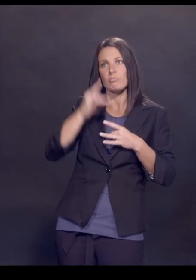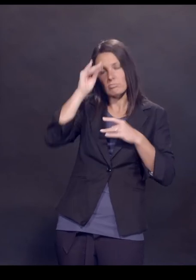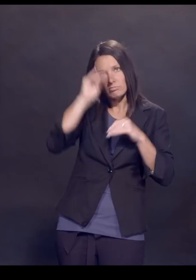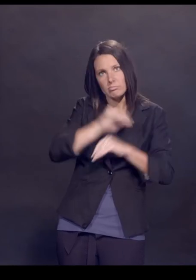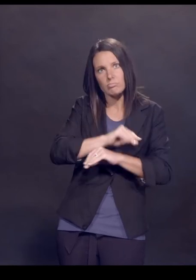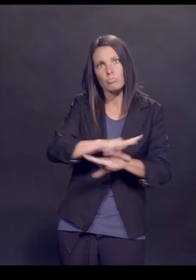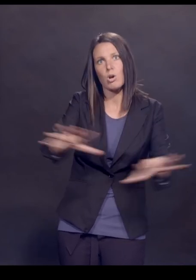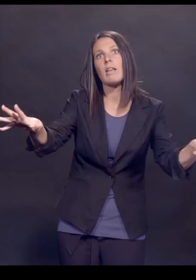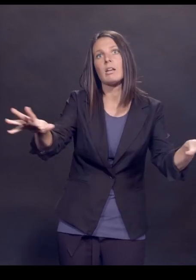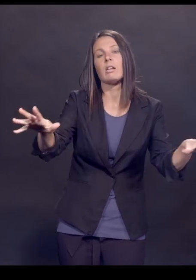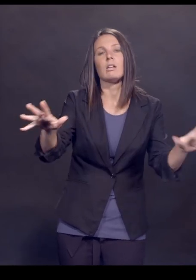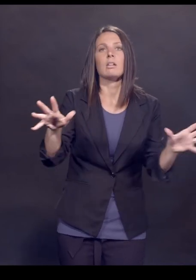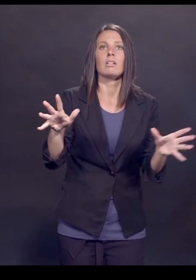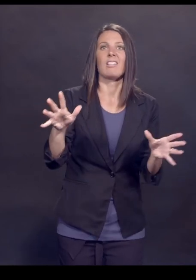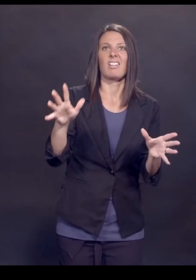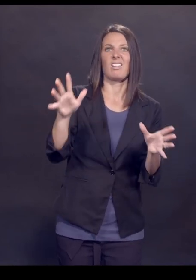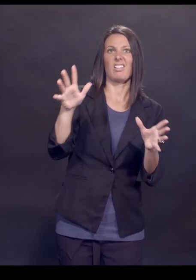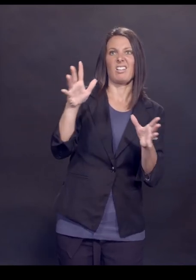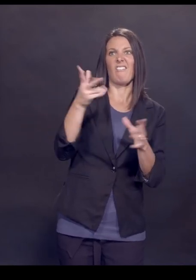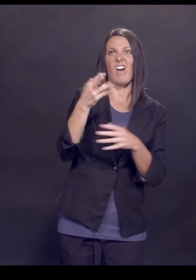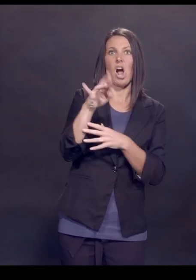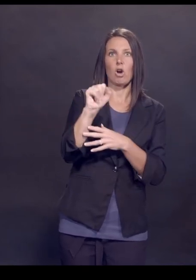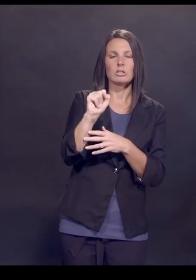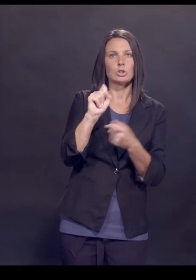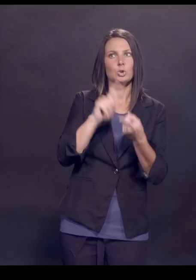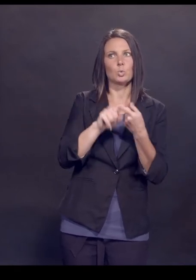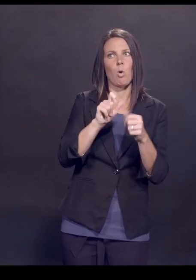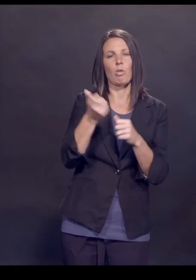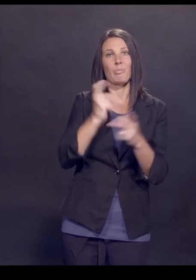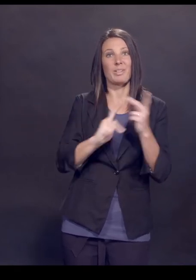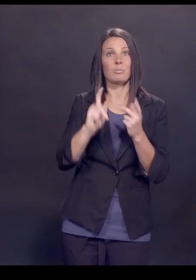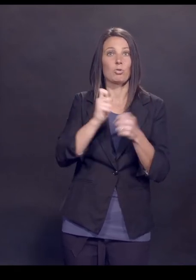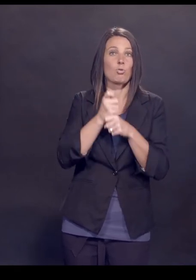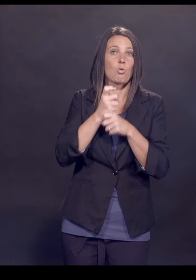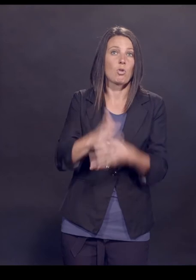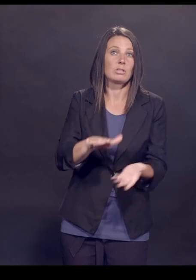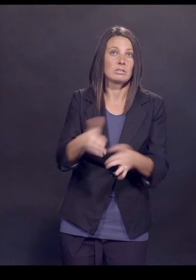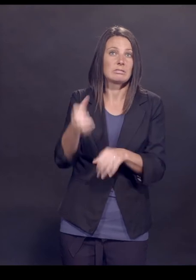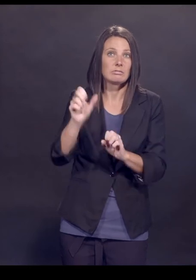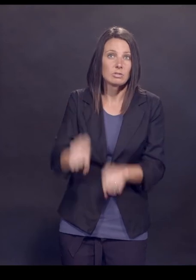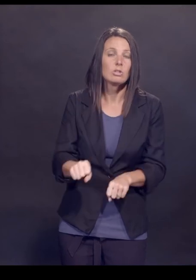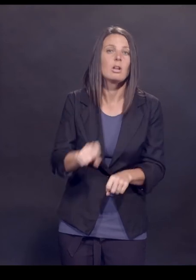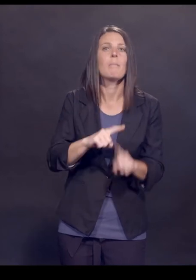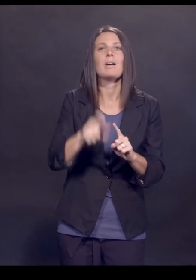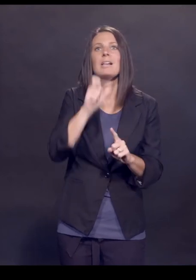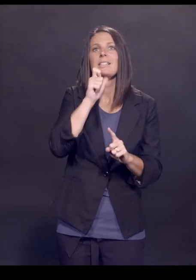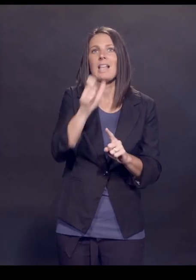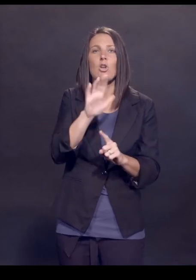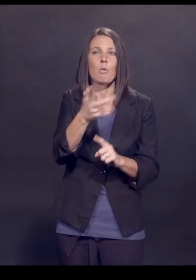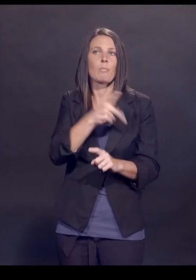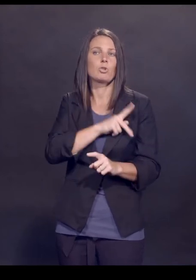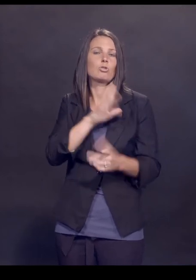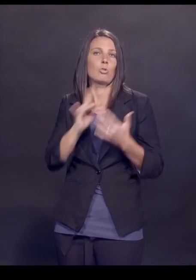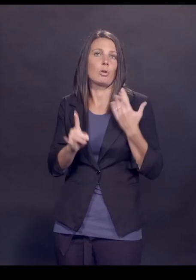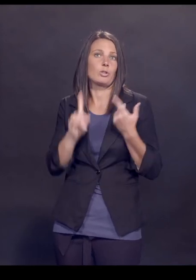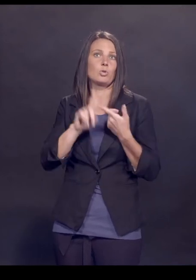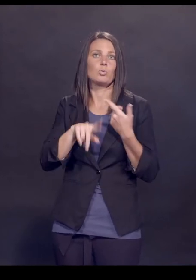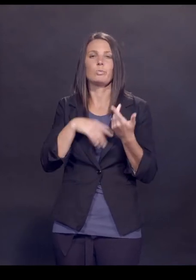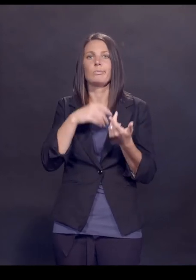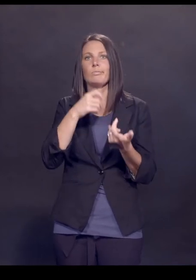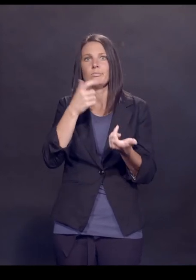fatal virus to somebody else. That is not your personal decision anymore than it's your personal decision to run a stop sign at an intersection.